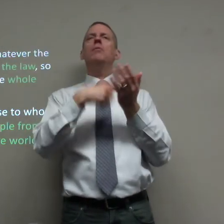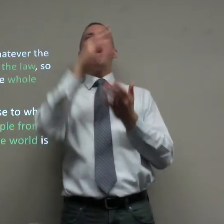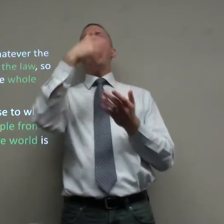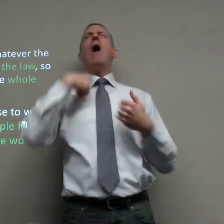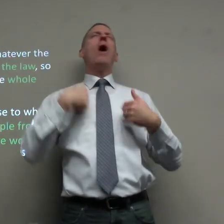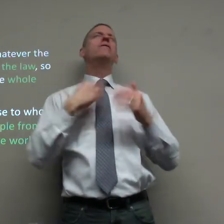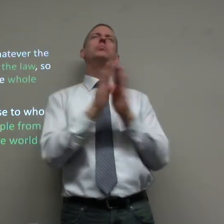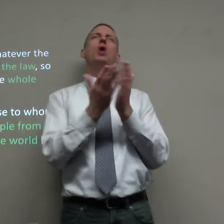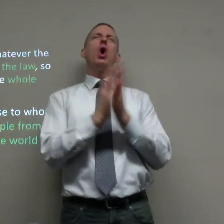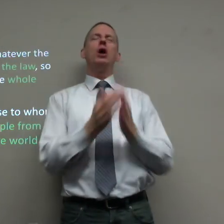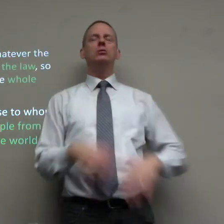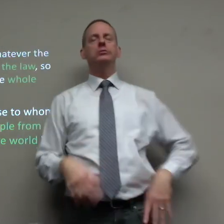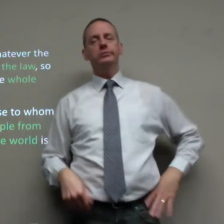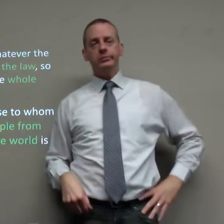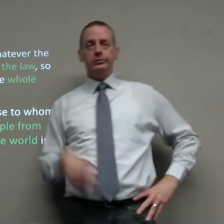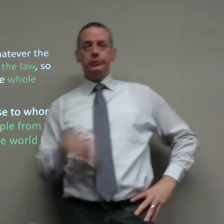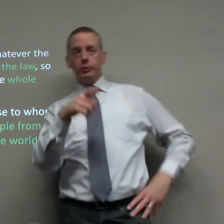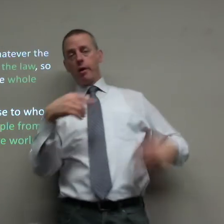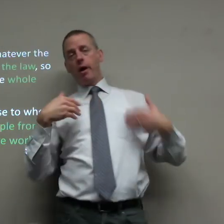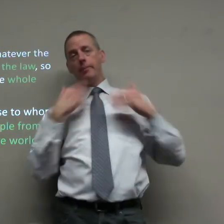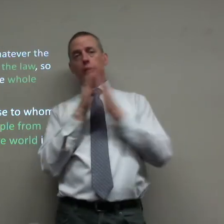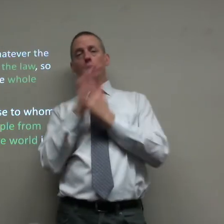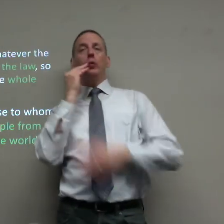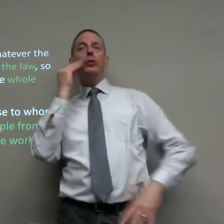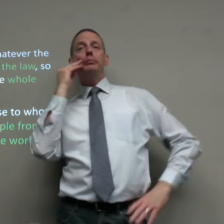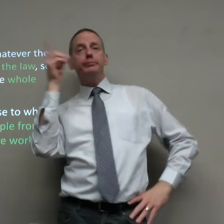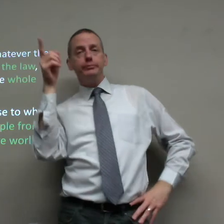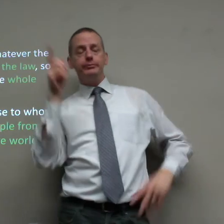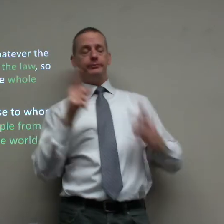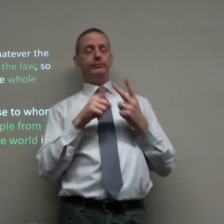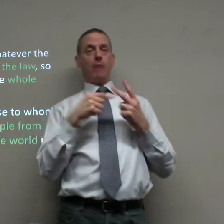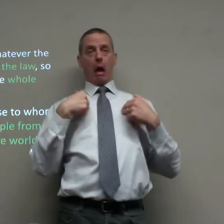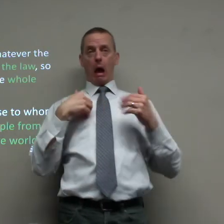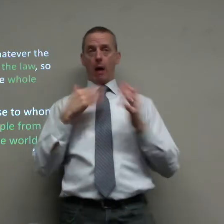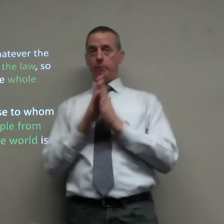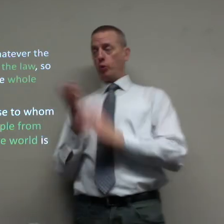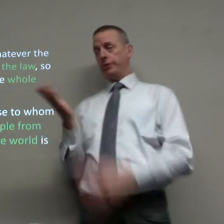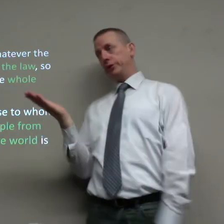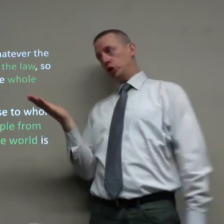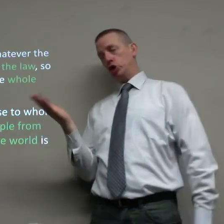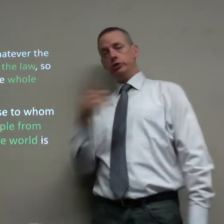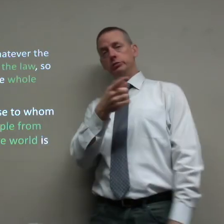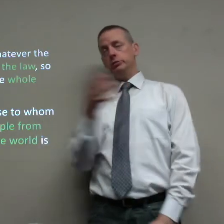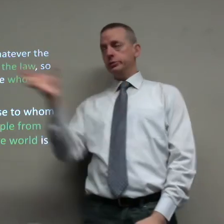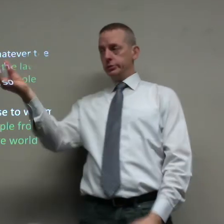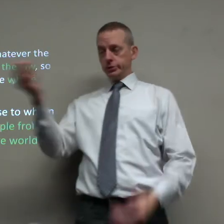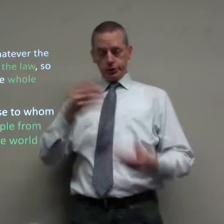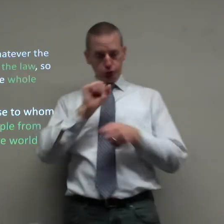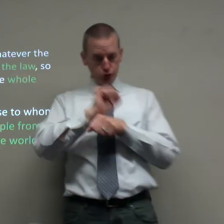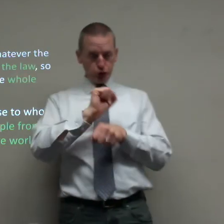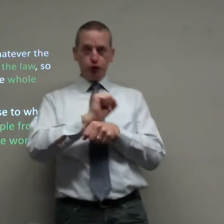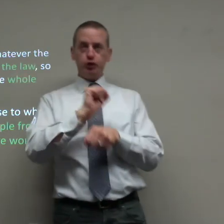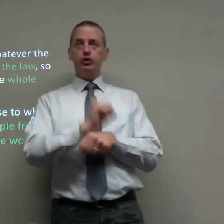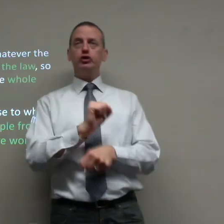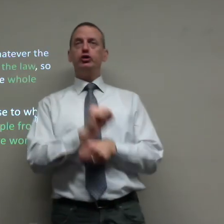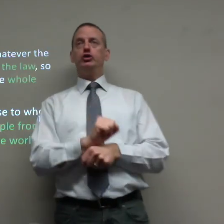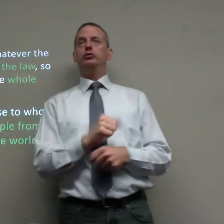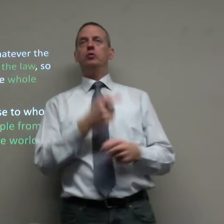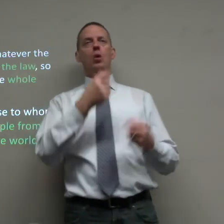or sometimes they'll say oh I don't have a book you have a book at home you have a book here you